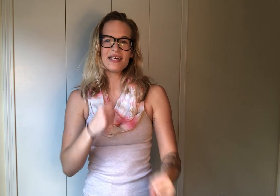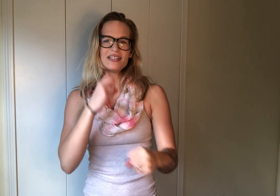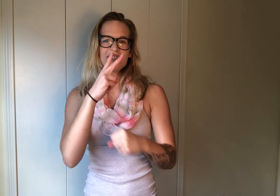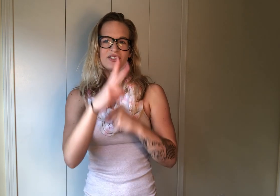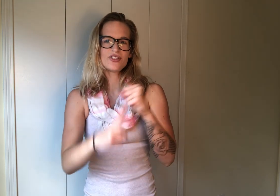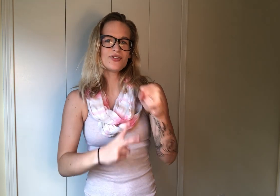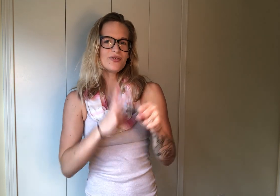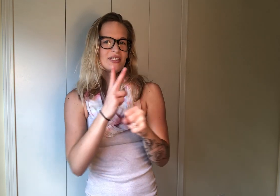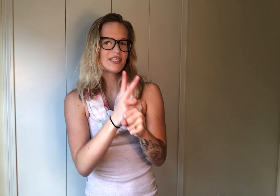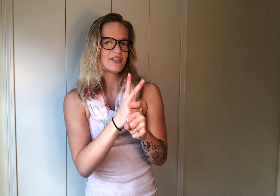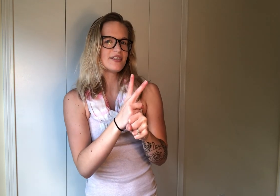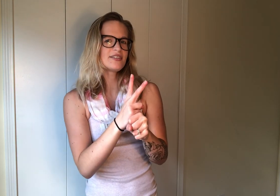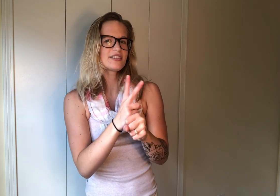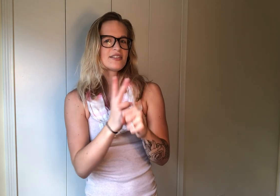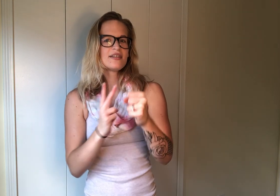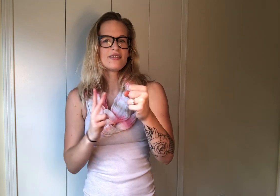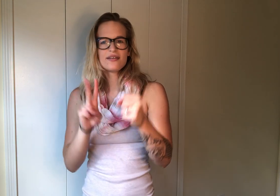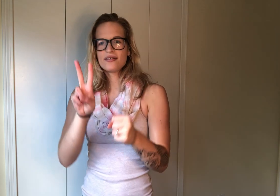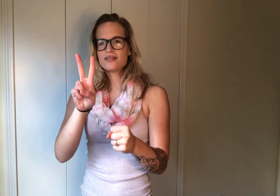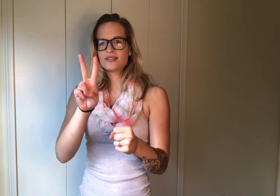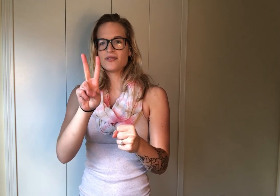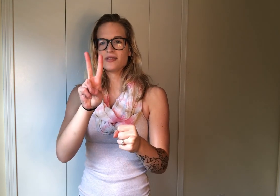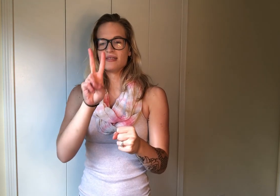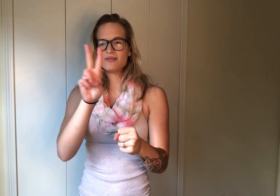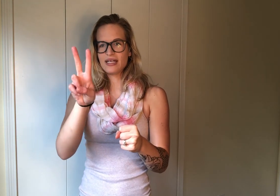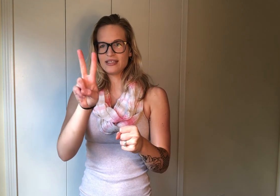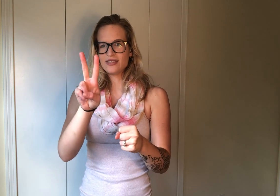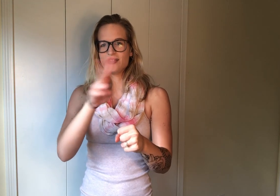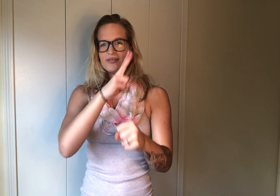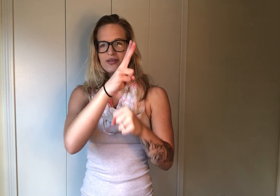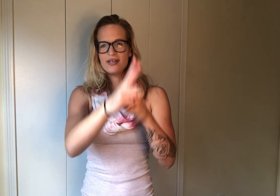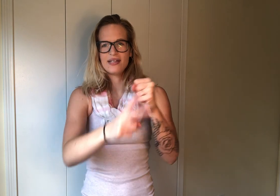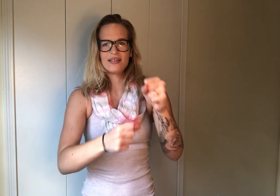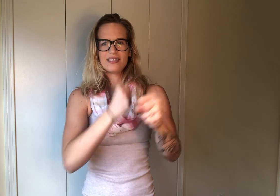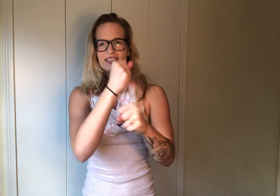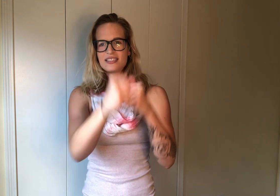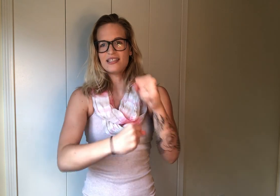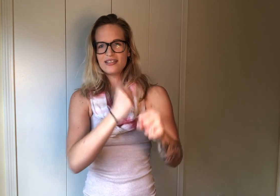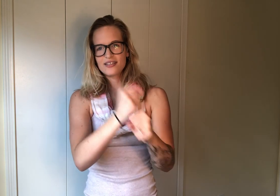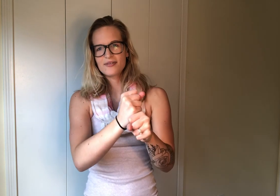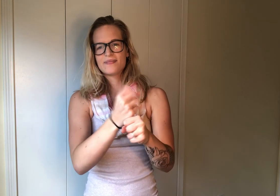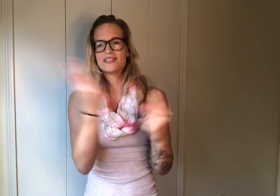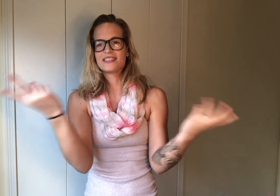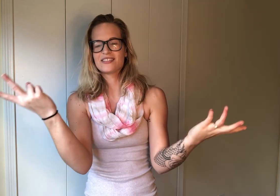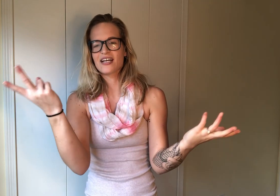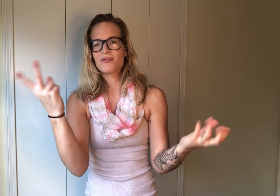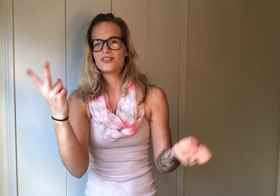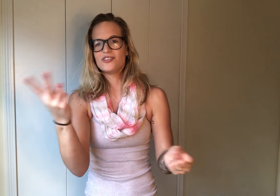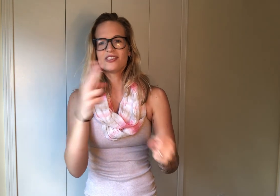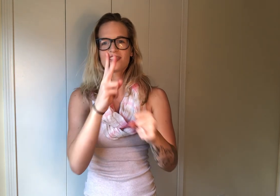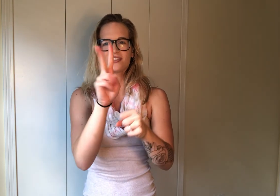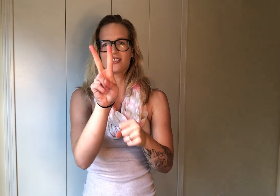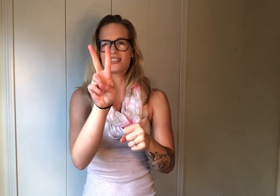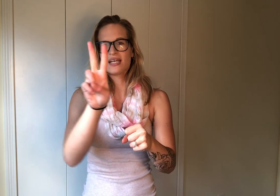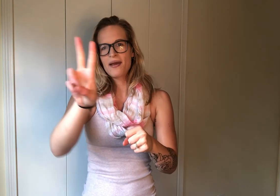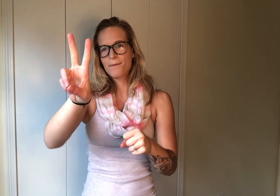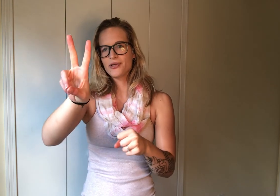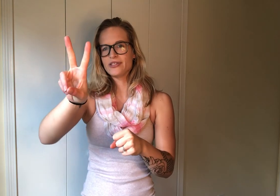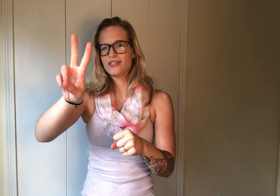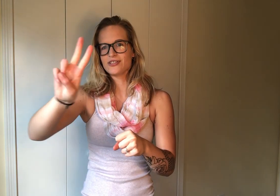been two years, so a two, this is a year, but since you're talking about two years, you can just put your